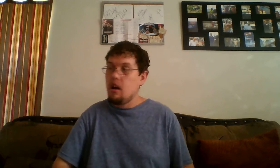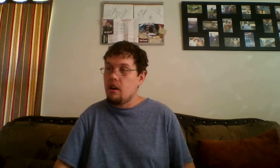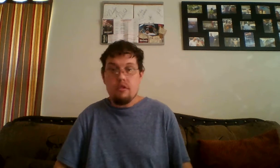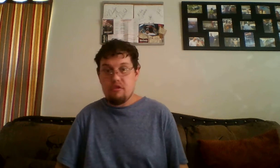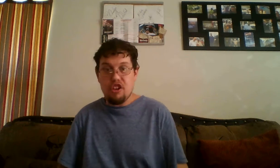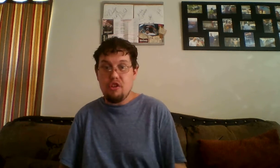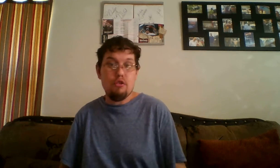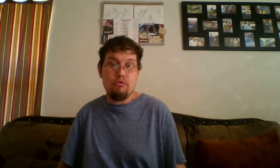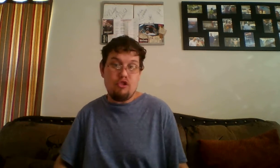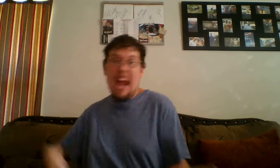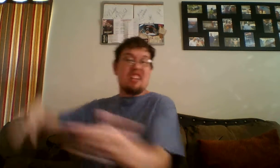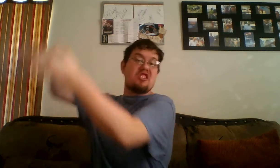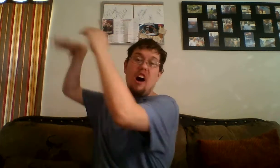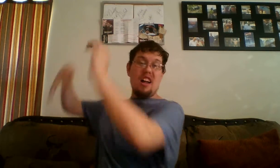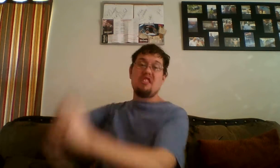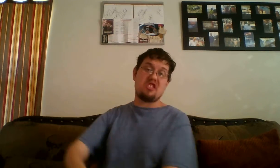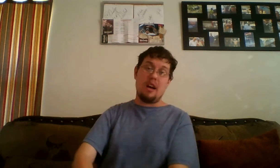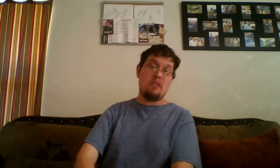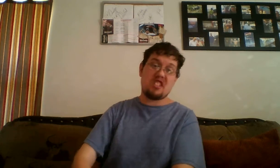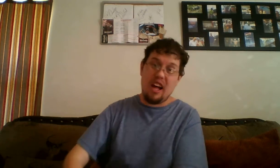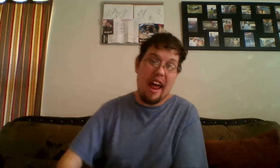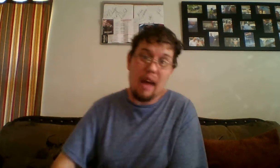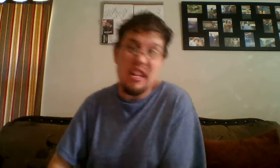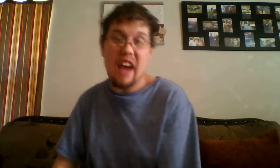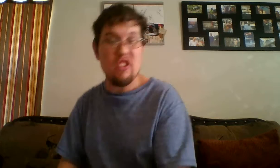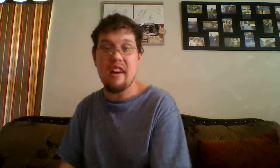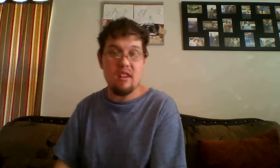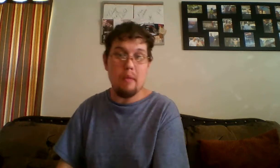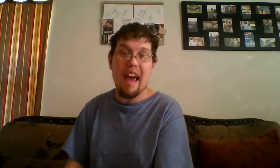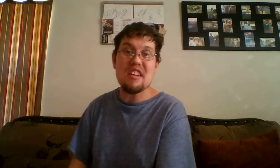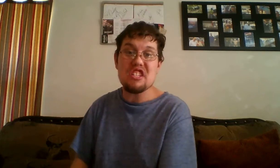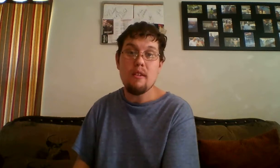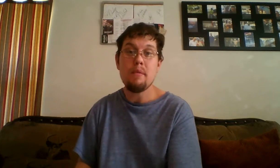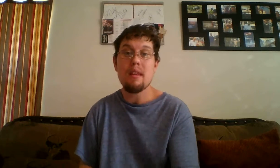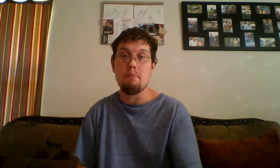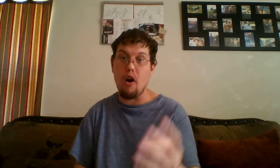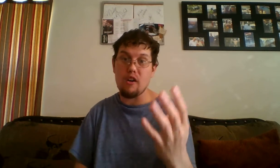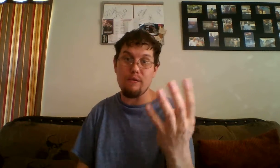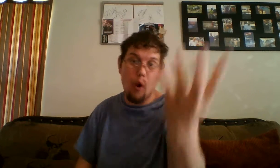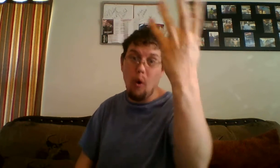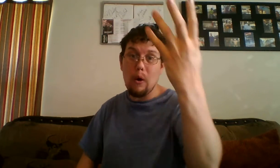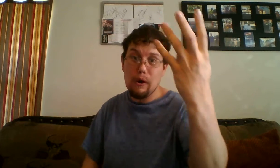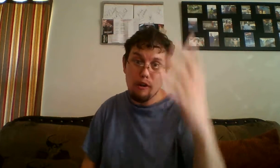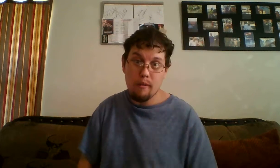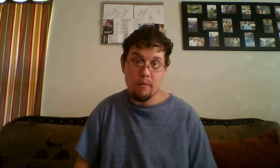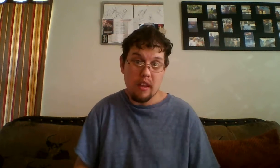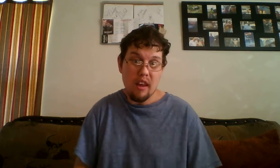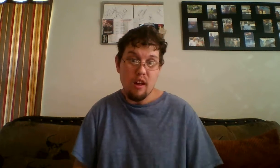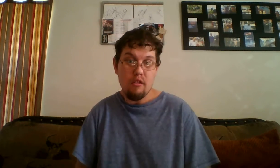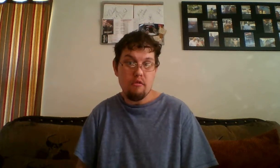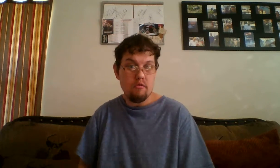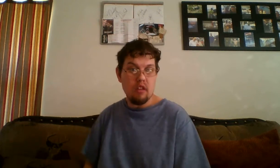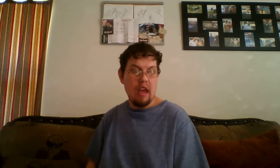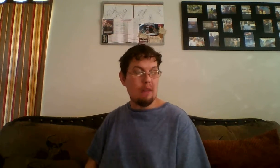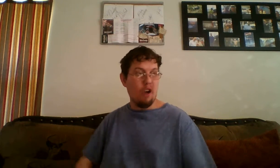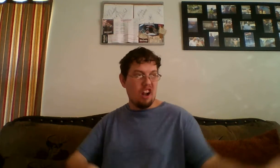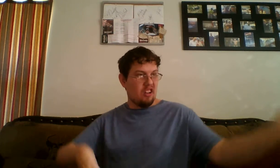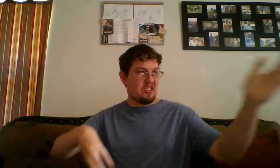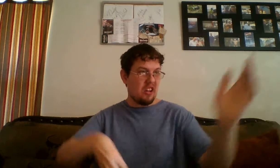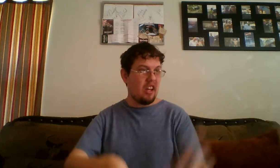Do you drag this on to SummerSlam and have another match? Part 4? Have Brock Lesnar get